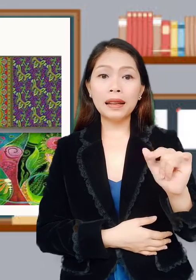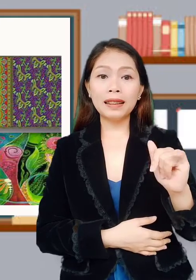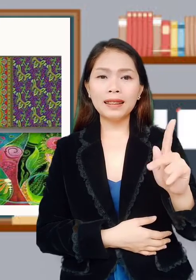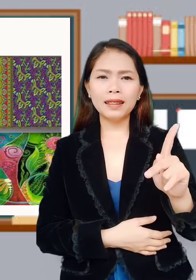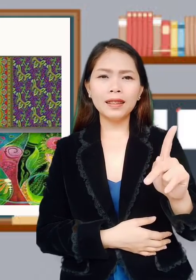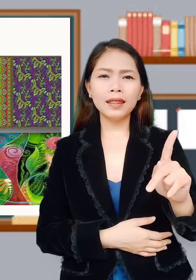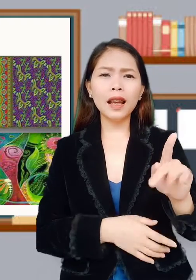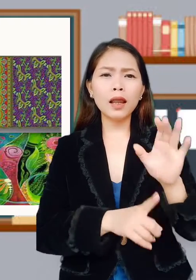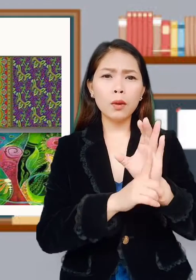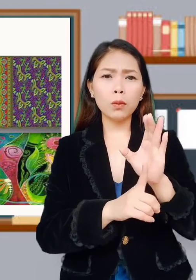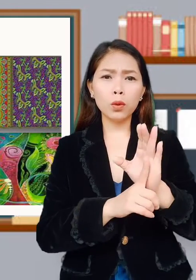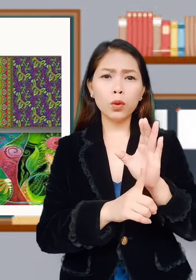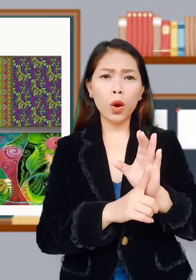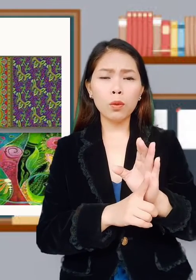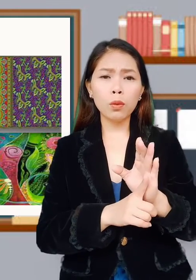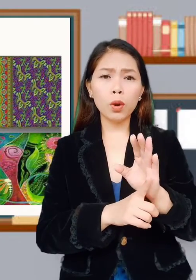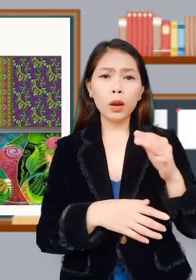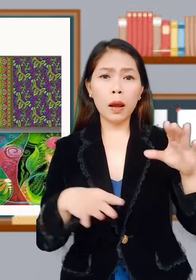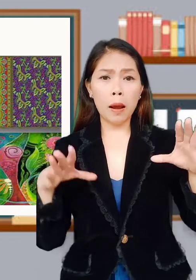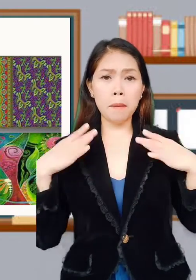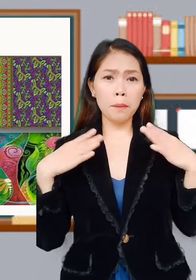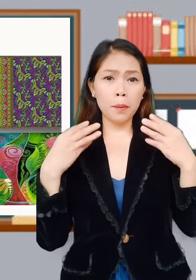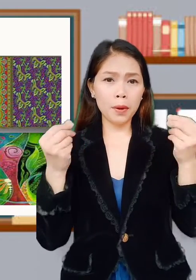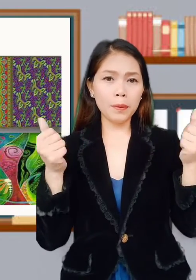Batik is the most common fabric in Malaysia.